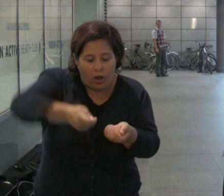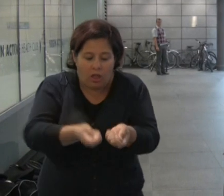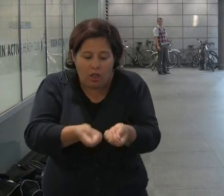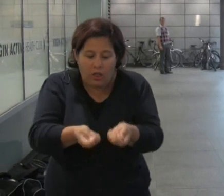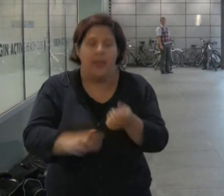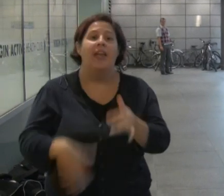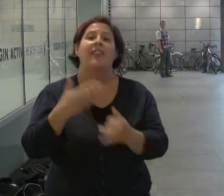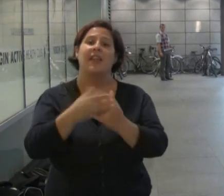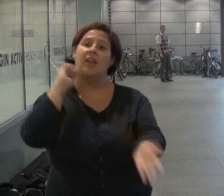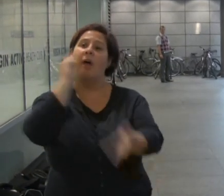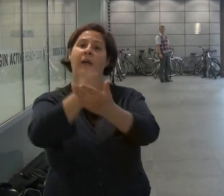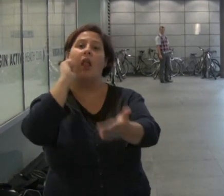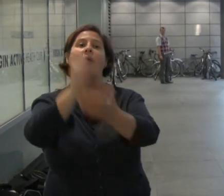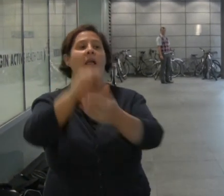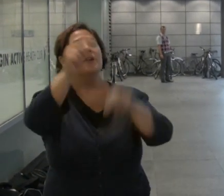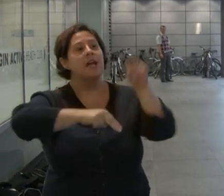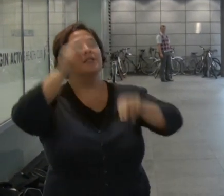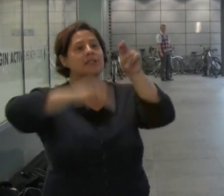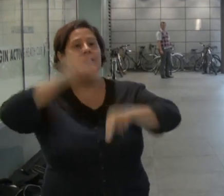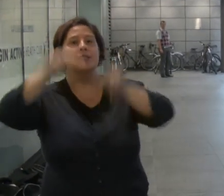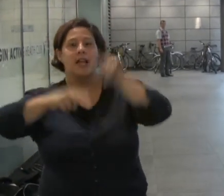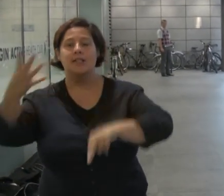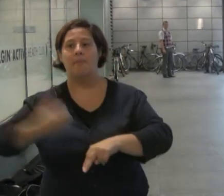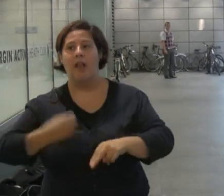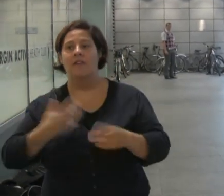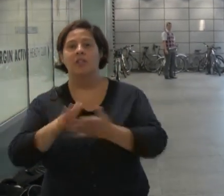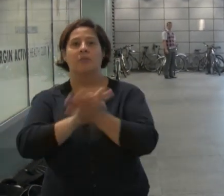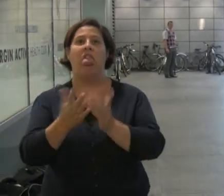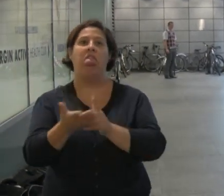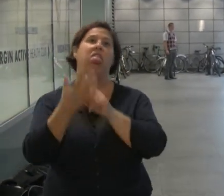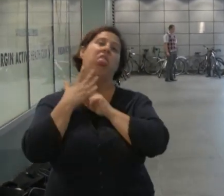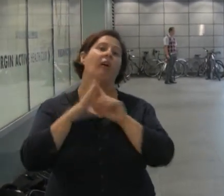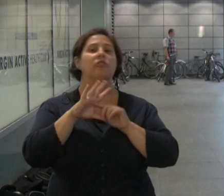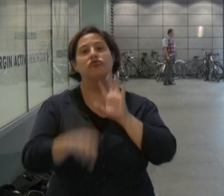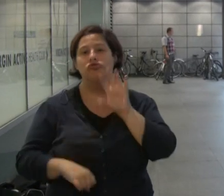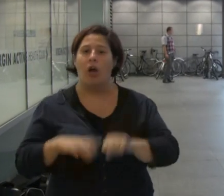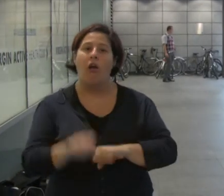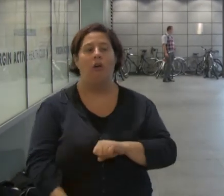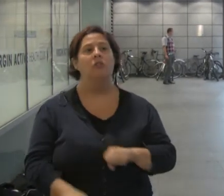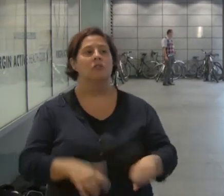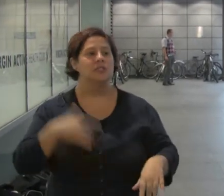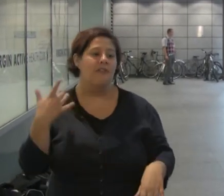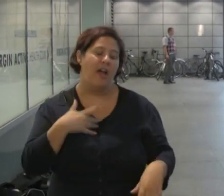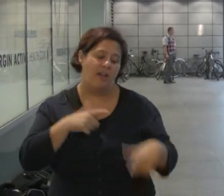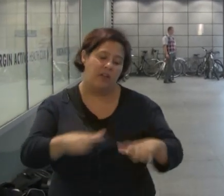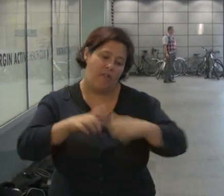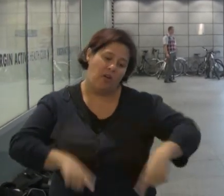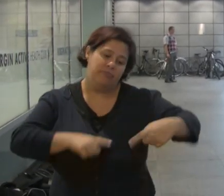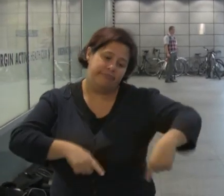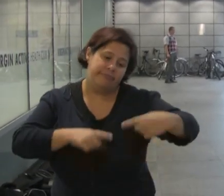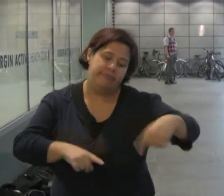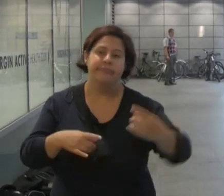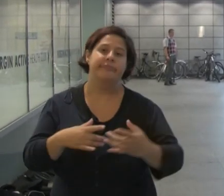In the end, the appeals and reassessments for benefits wore them down. The struggle to survive and carrying on fighting became too much for them both.